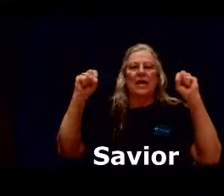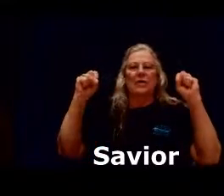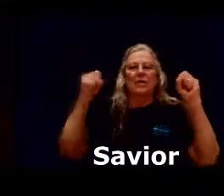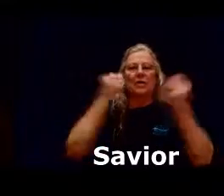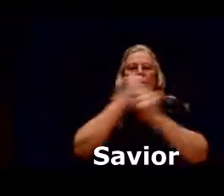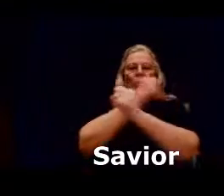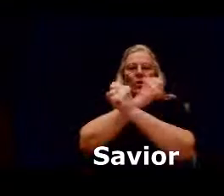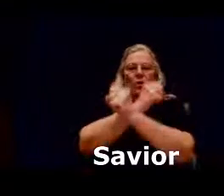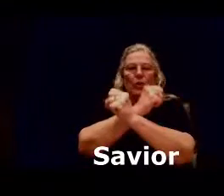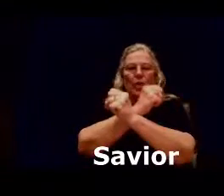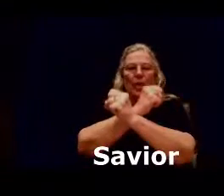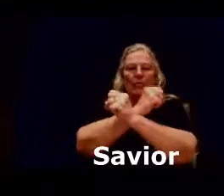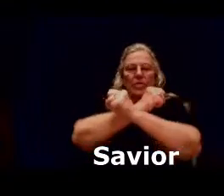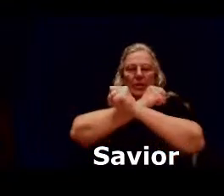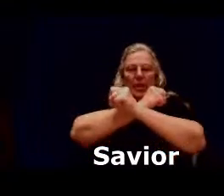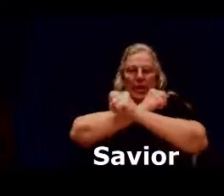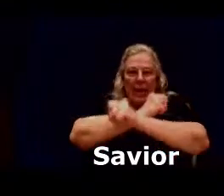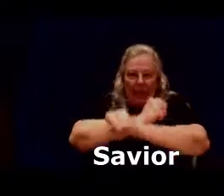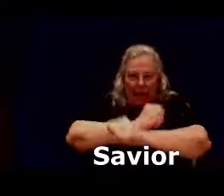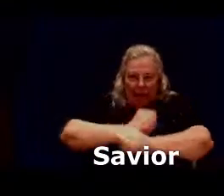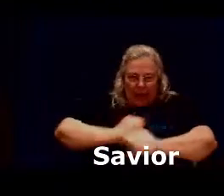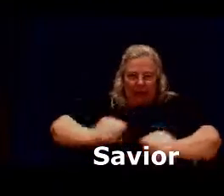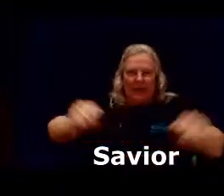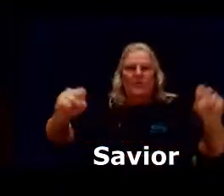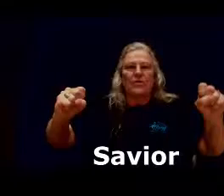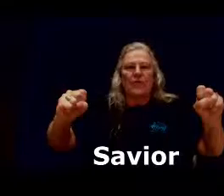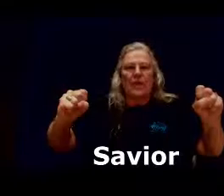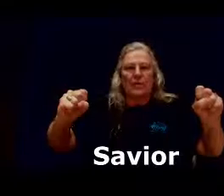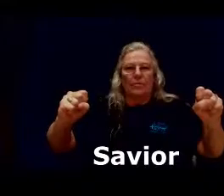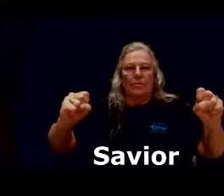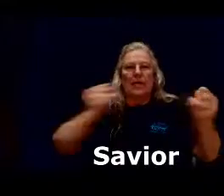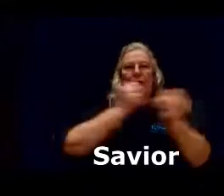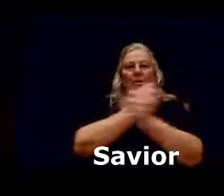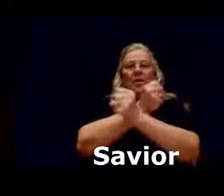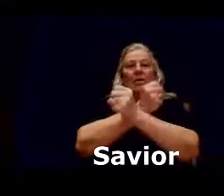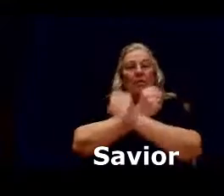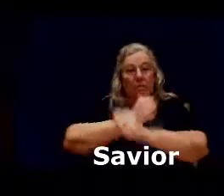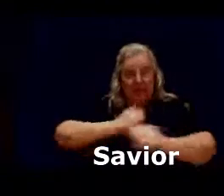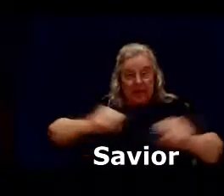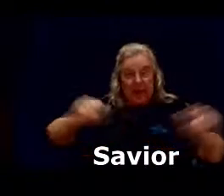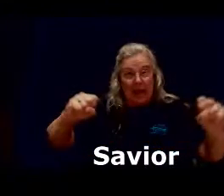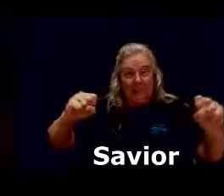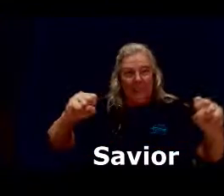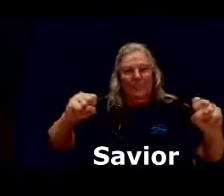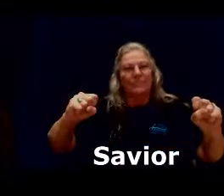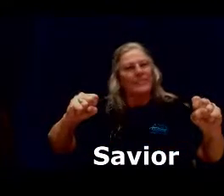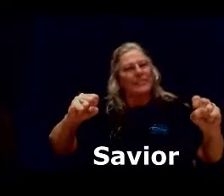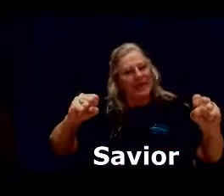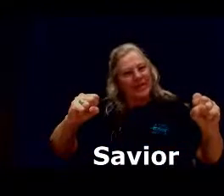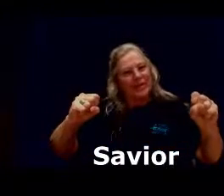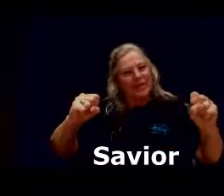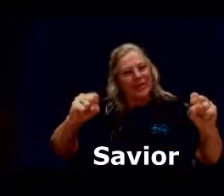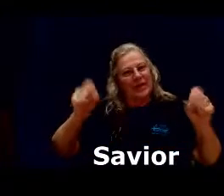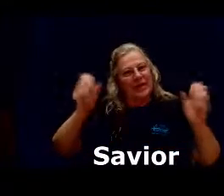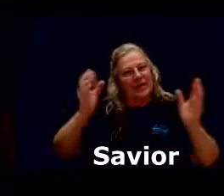hands you're bound into freedom now save it's a person ending